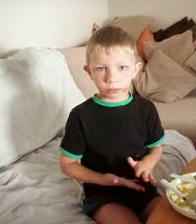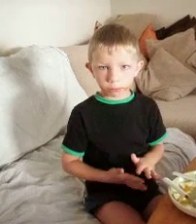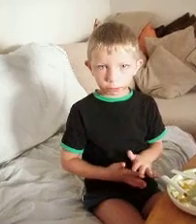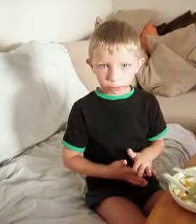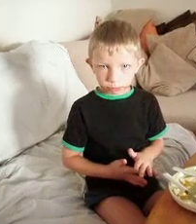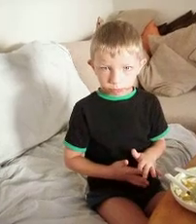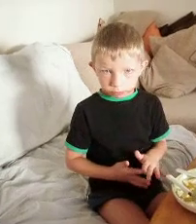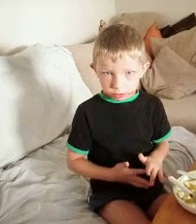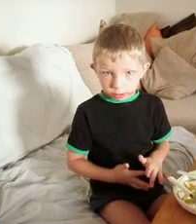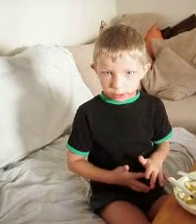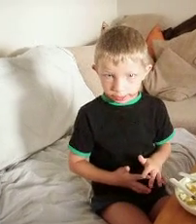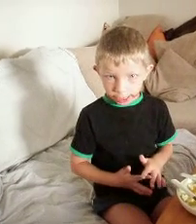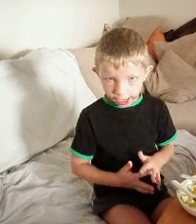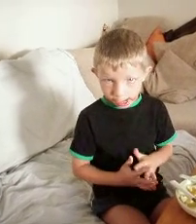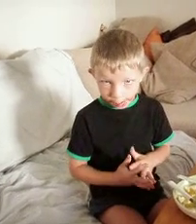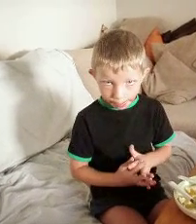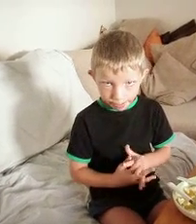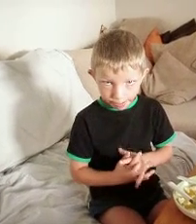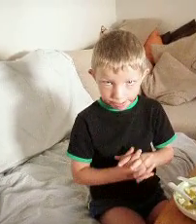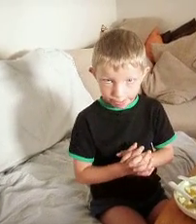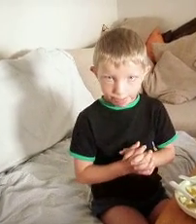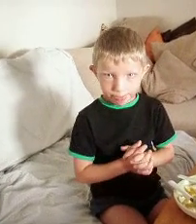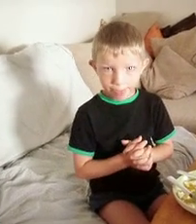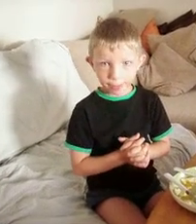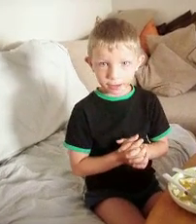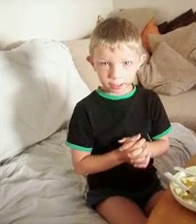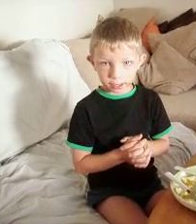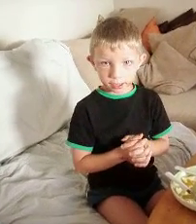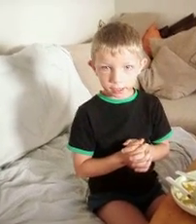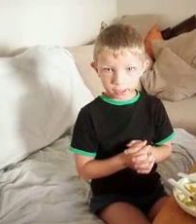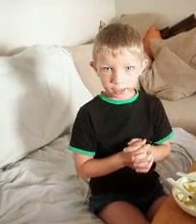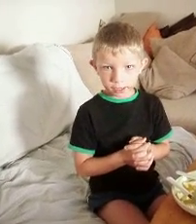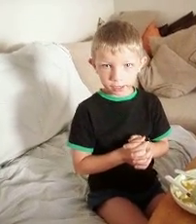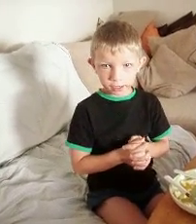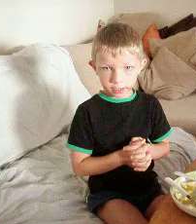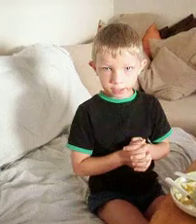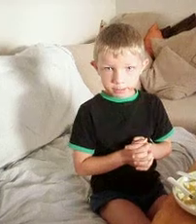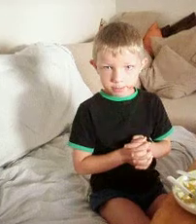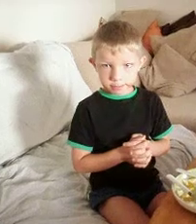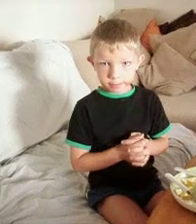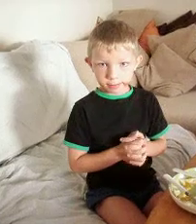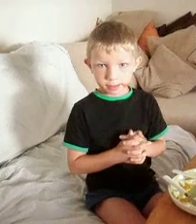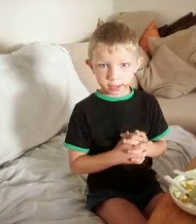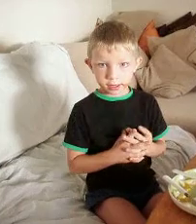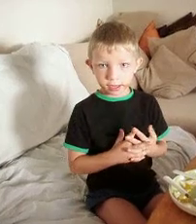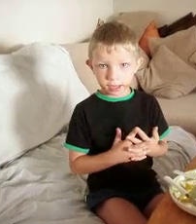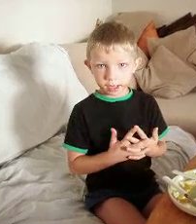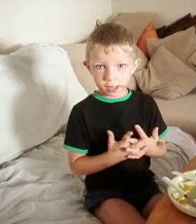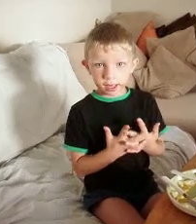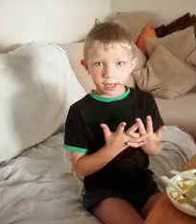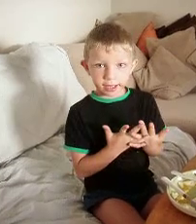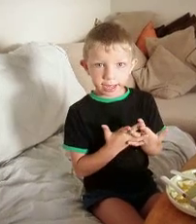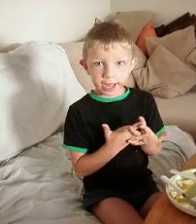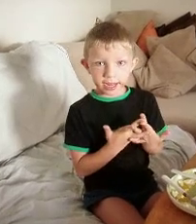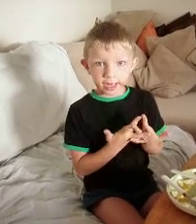Matthew, can you tell me about Good Friday and Jesus and Easter and what happens? Okay,